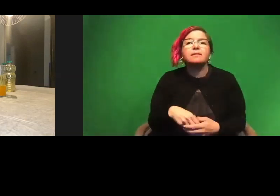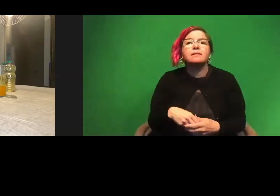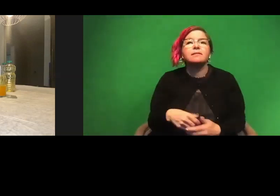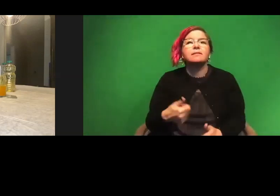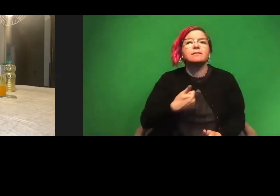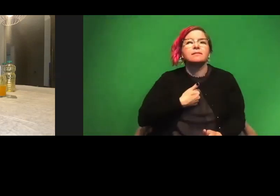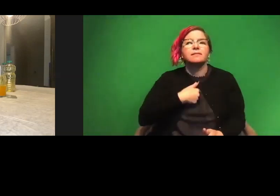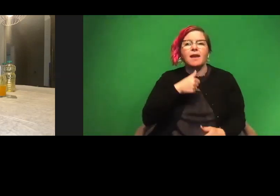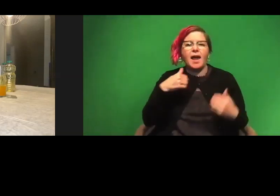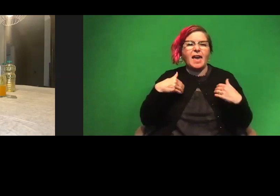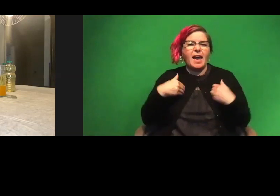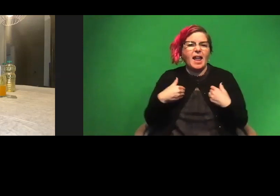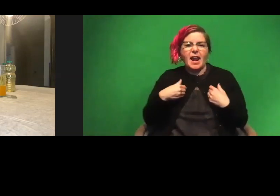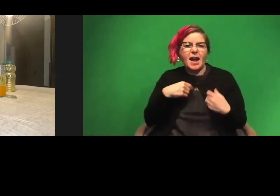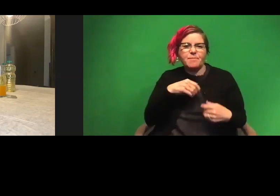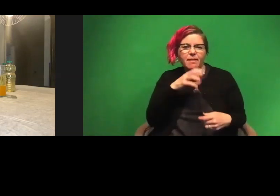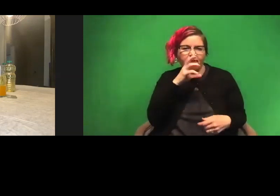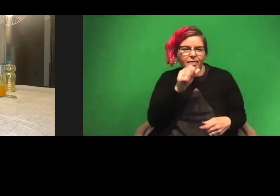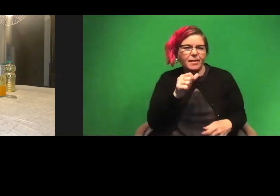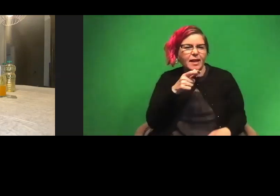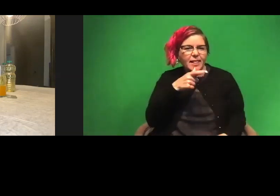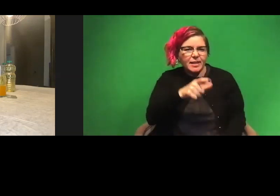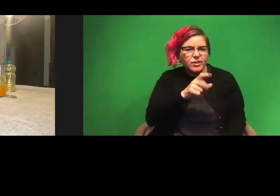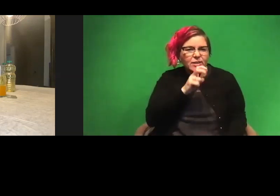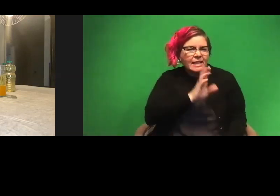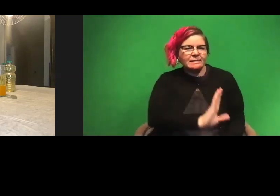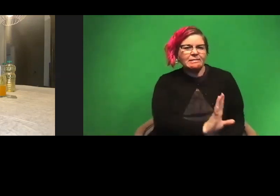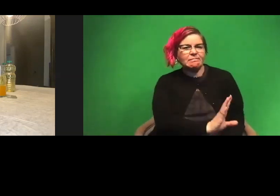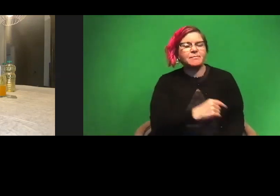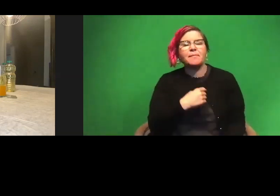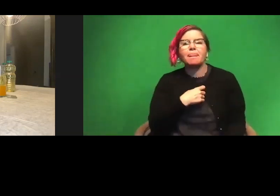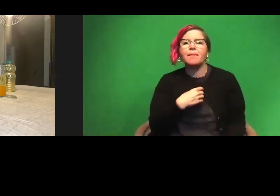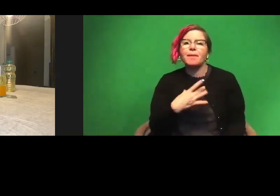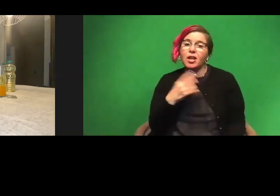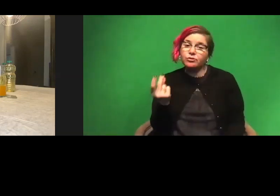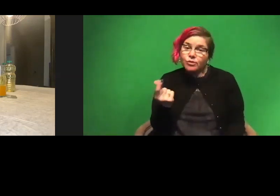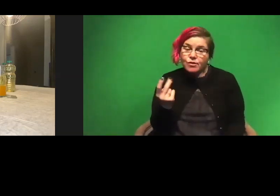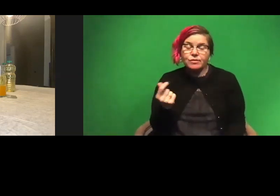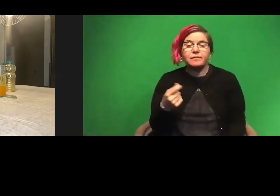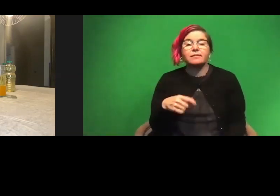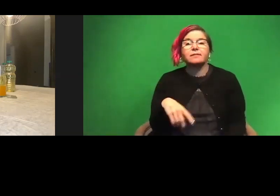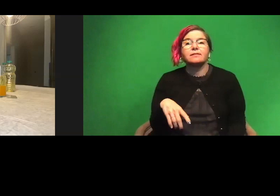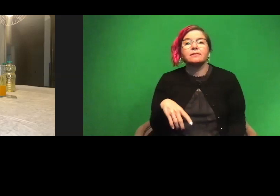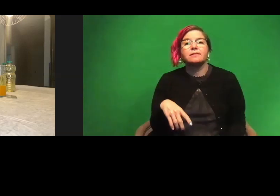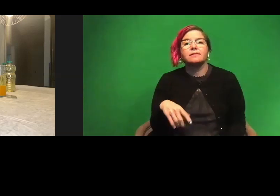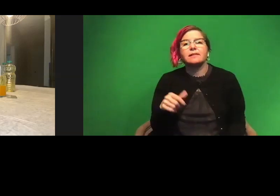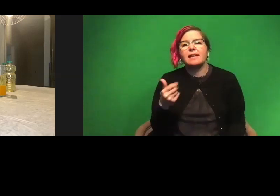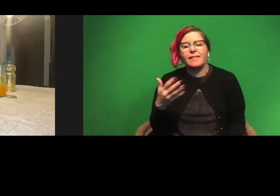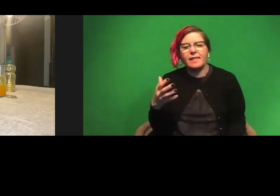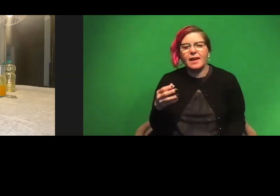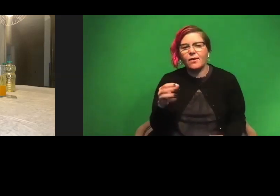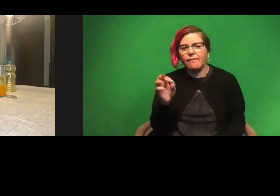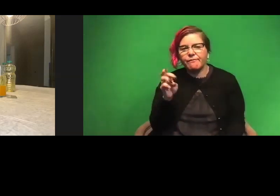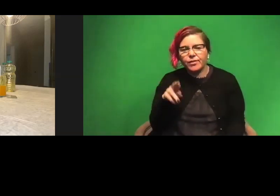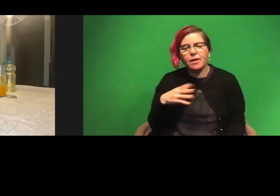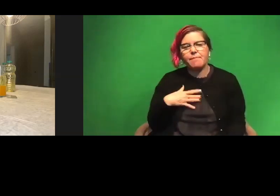animal animal person as far as lizards and snakes, but I did like dogs and, um, anything that was furry. My favorite